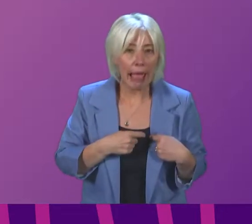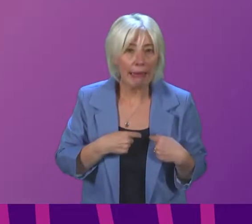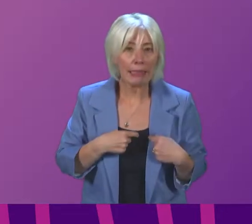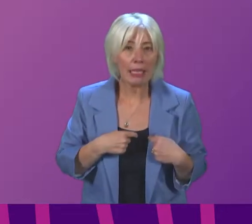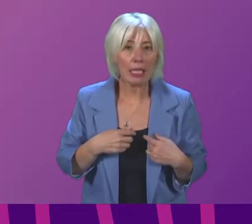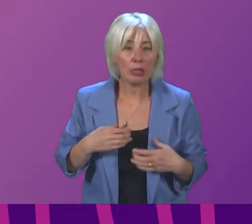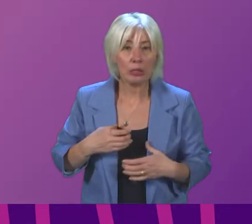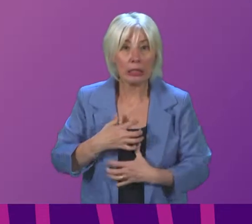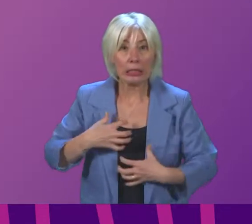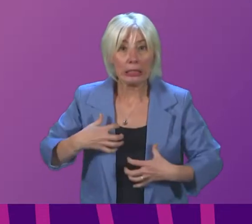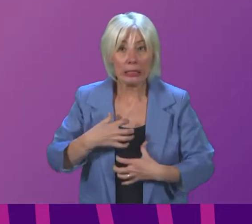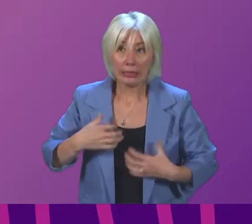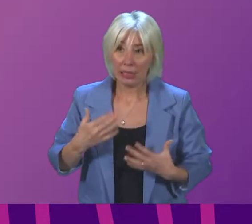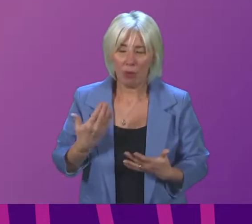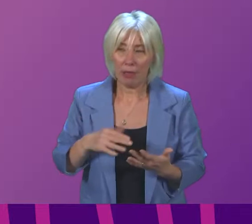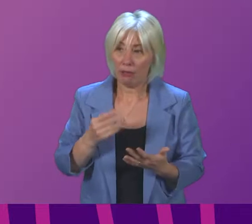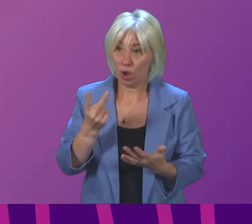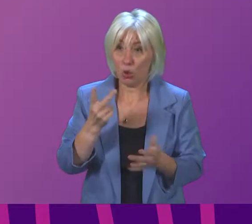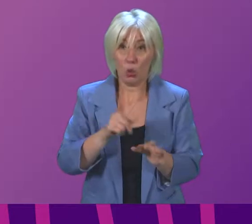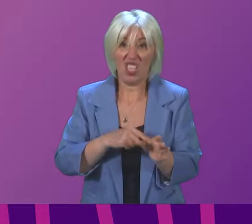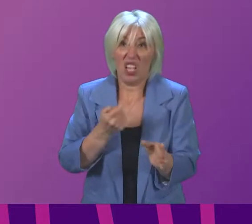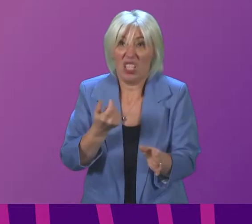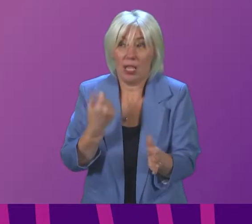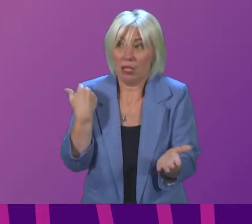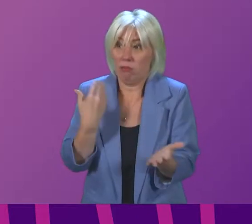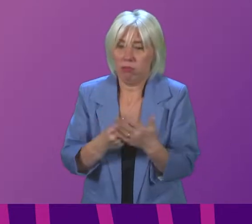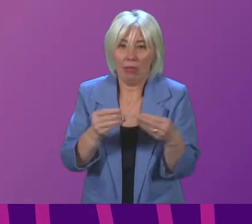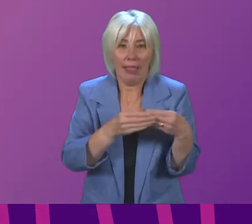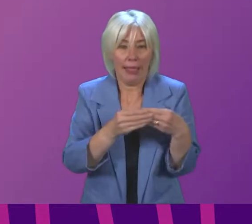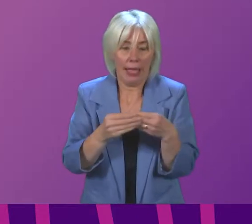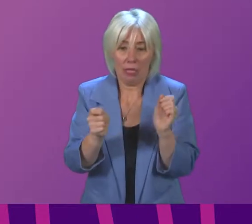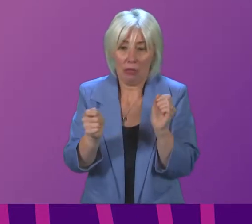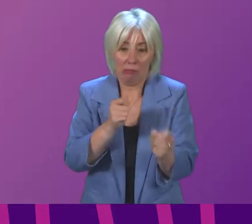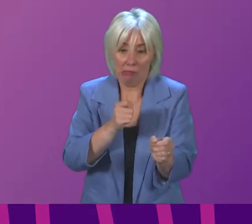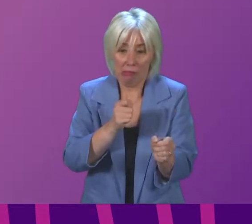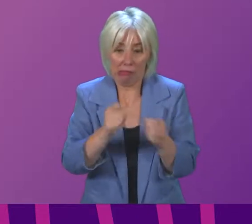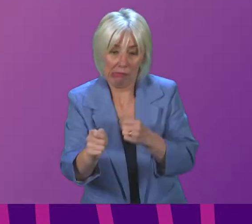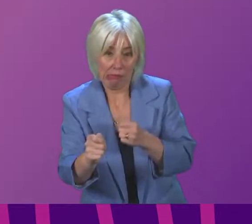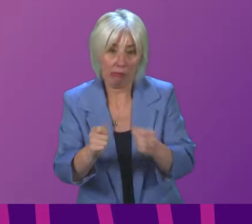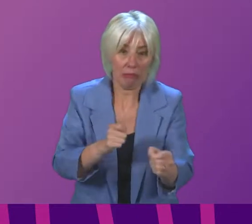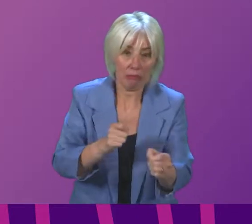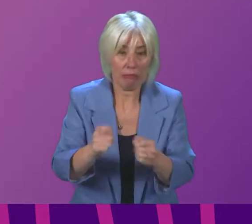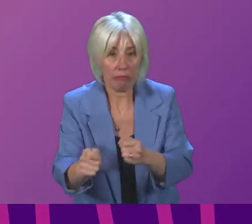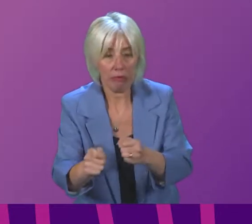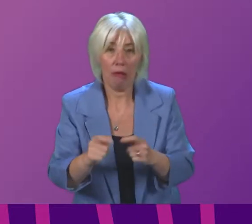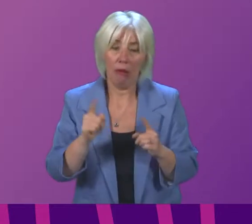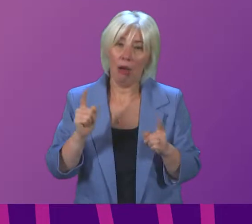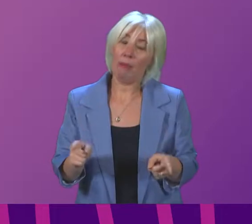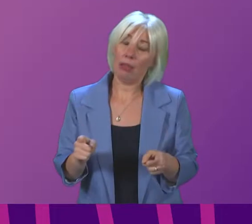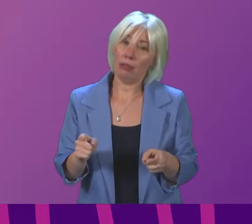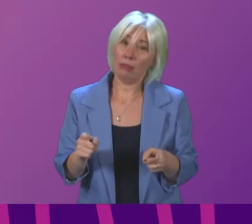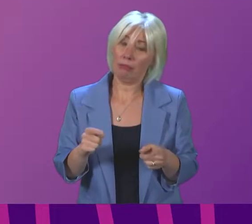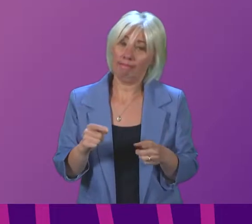that I have had two years now as we all have of guidance that changes as the pandemic changes but I would ask